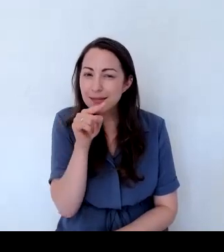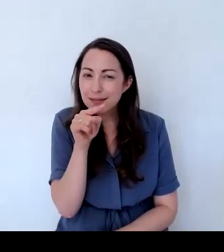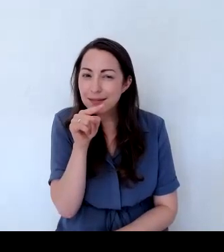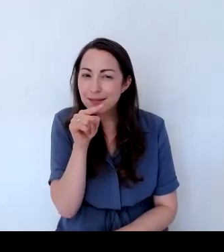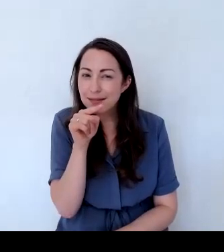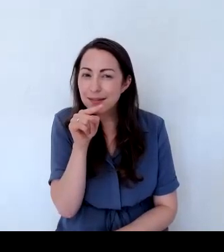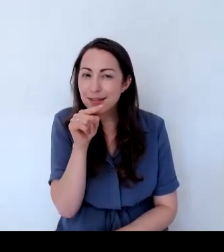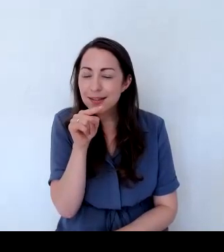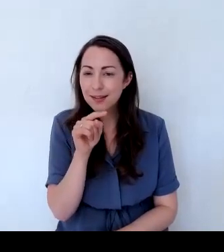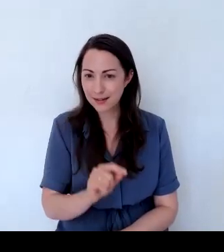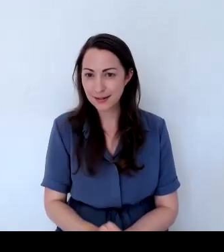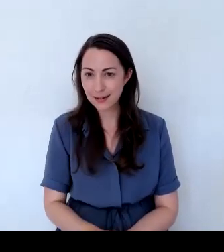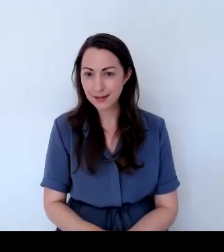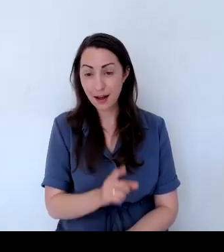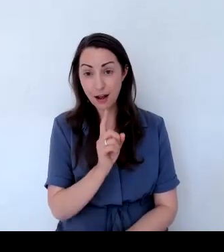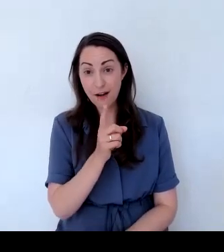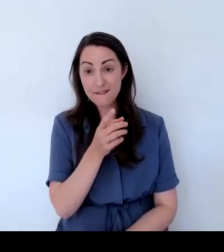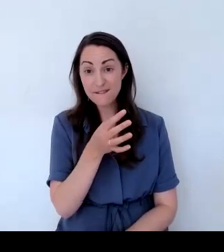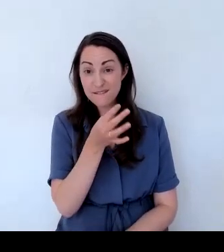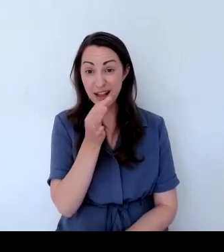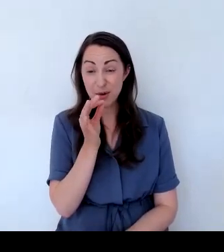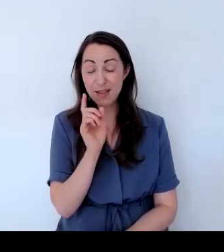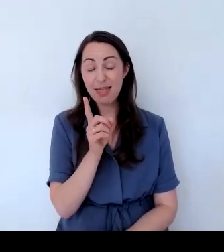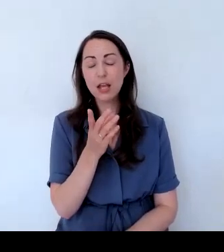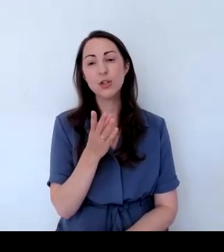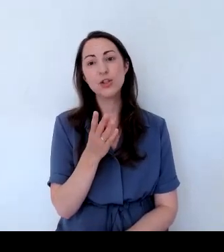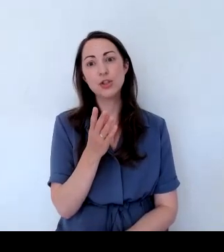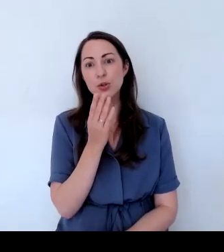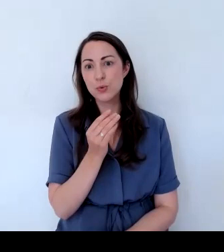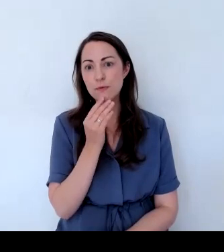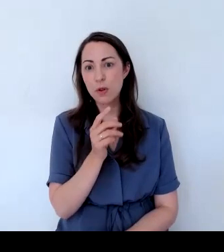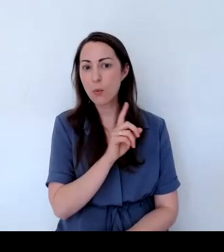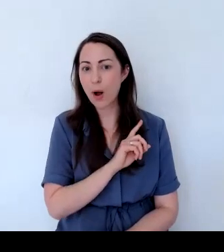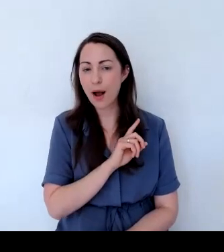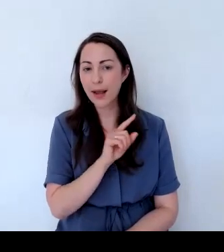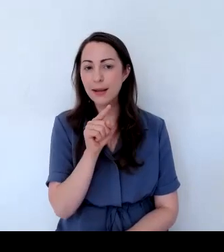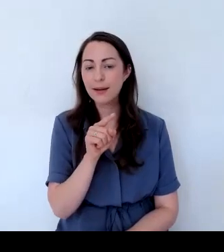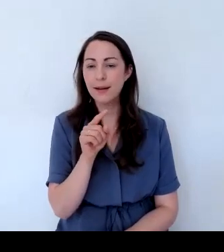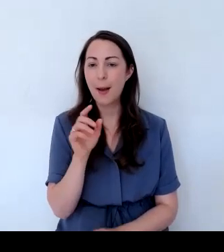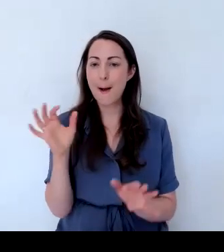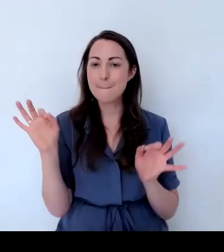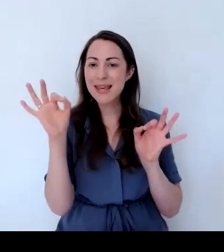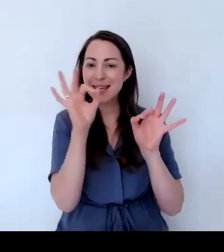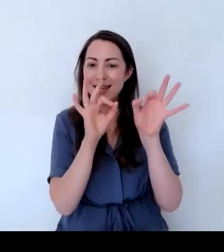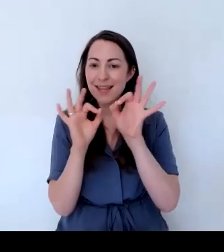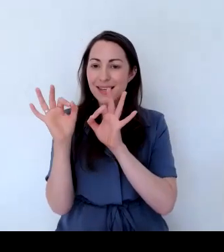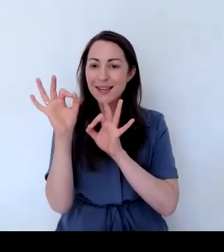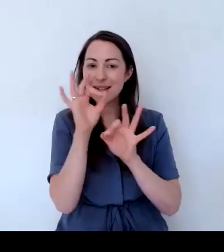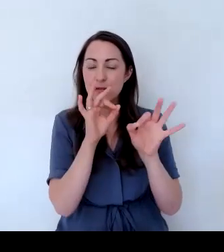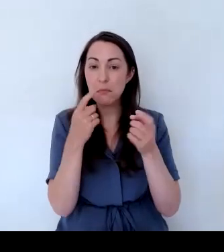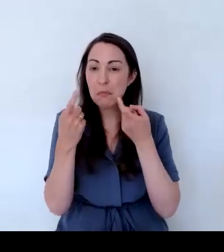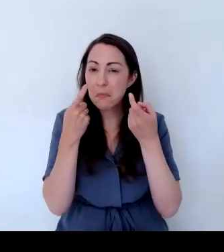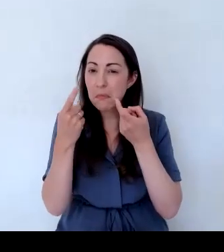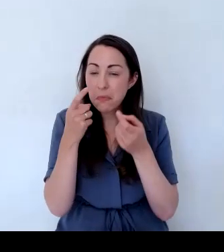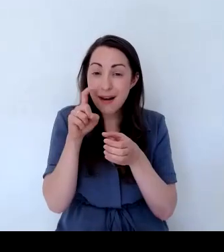And these are really, really useful to foraging bees, particularly. And so we've got a few different